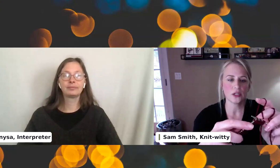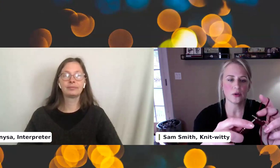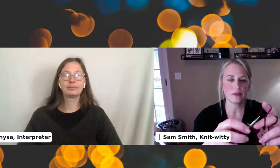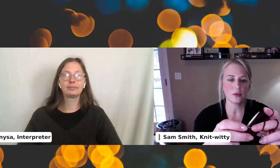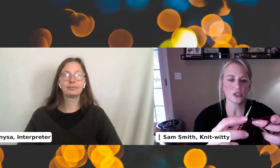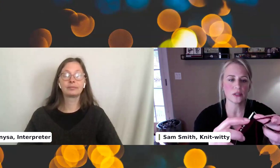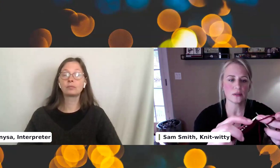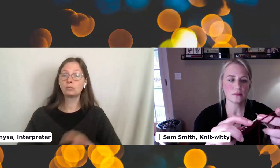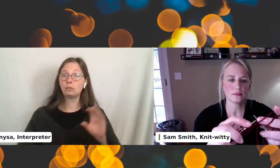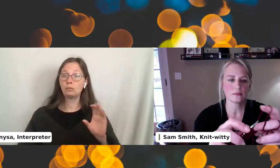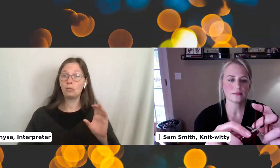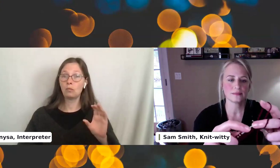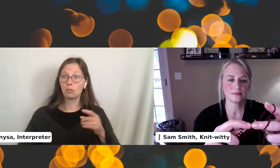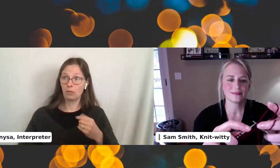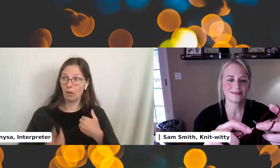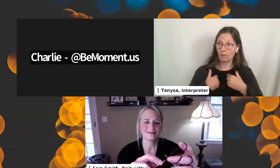Carly, do you have any questions?